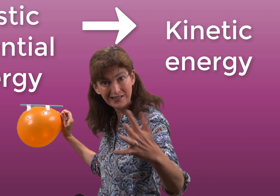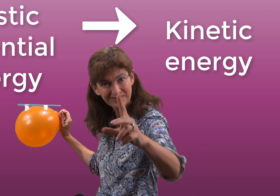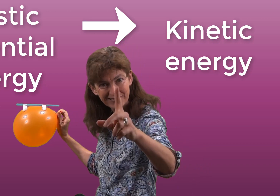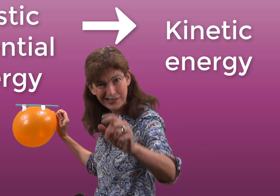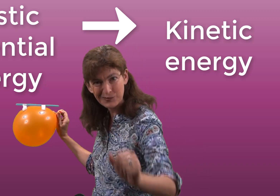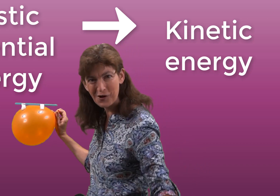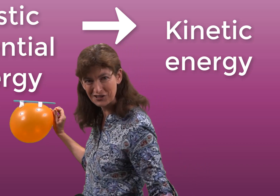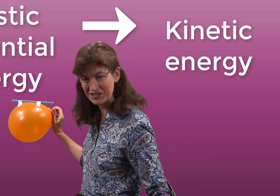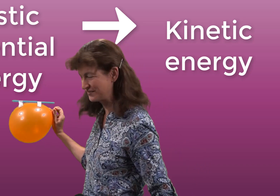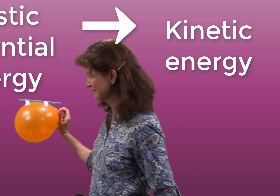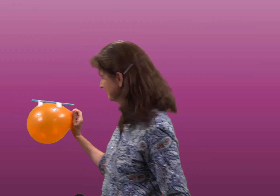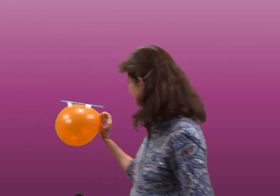Let's watch.